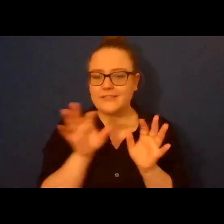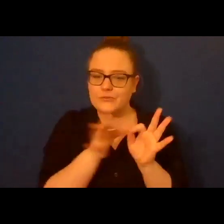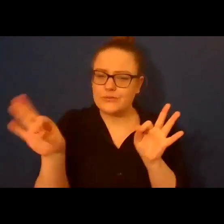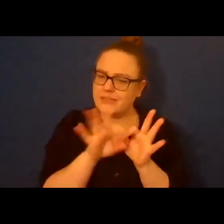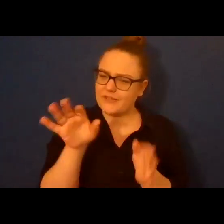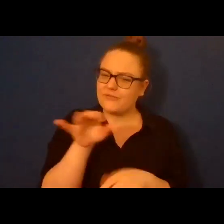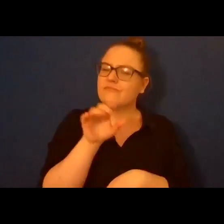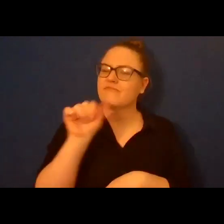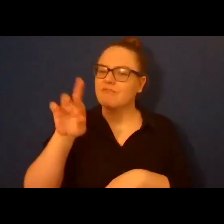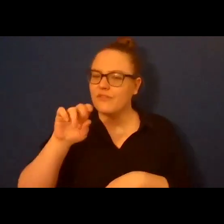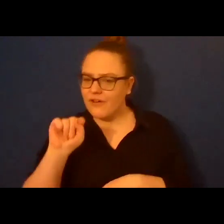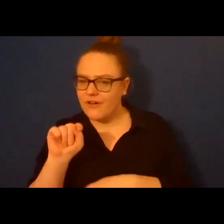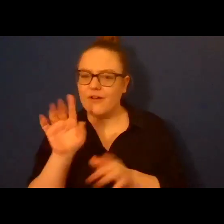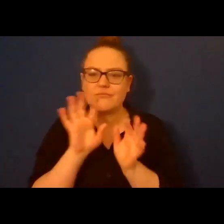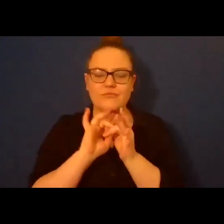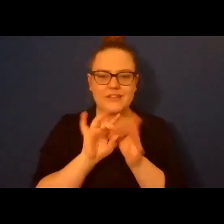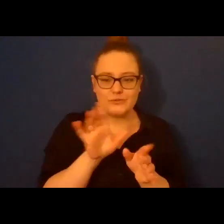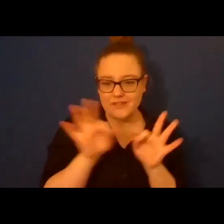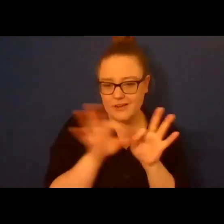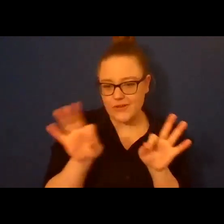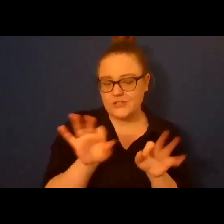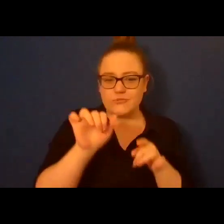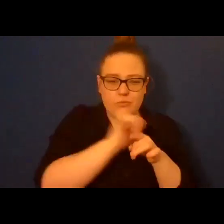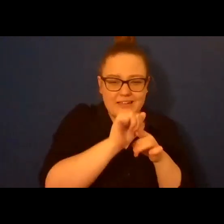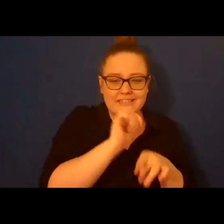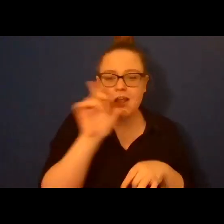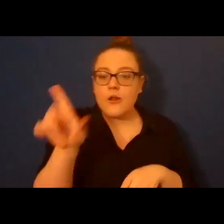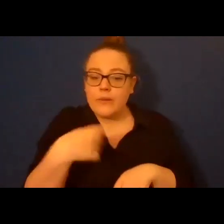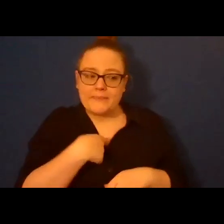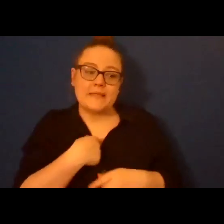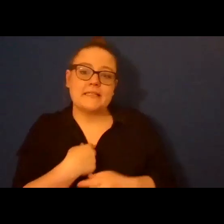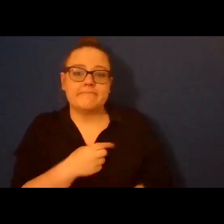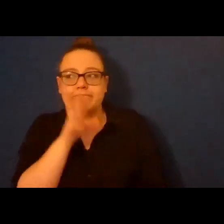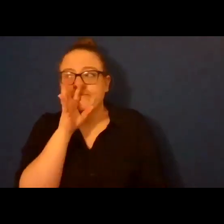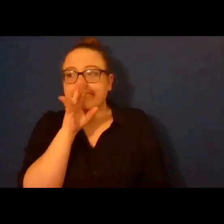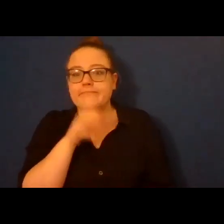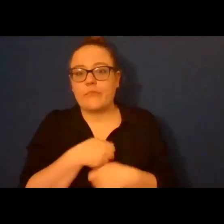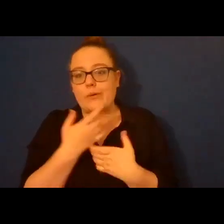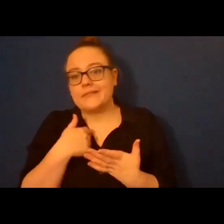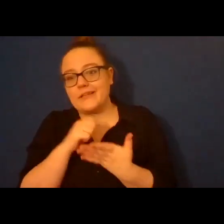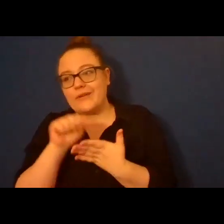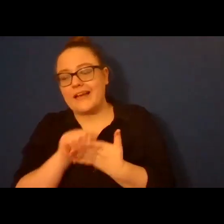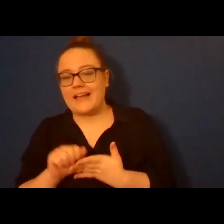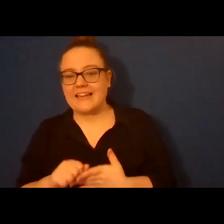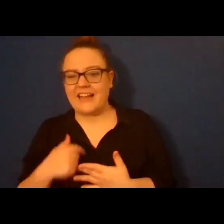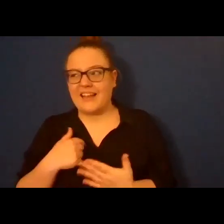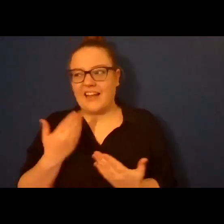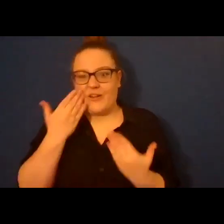practiced and not just you know me reading some poems that I wrote you know who knows how long ago.